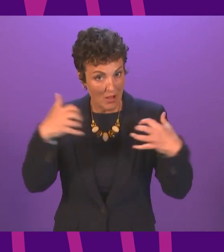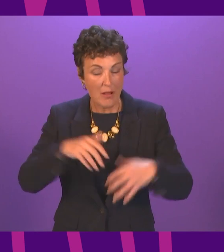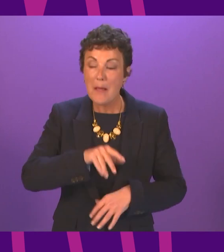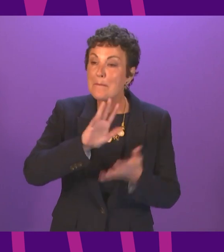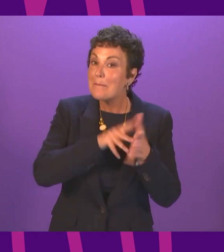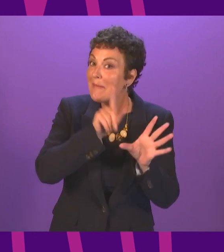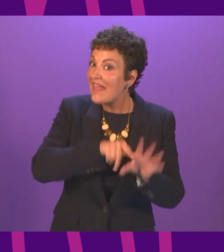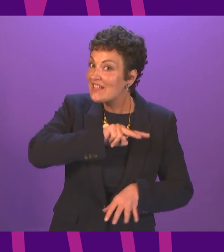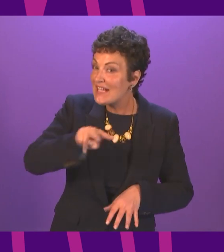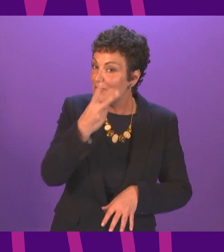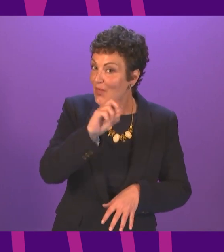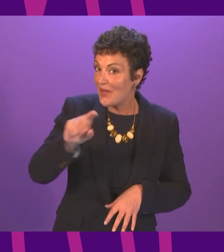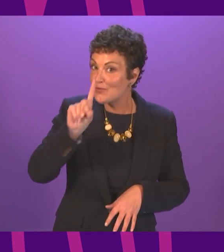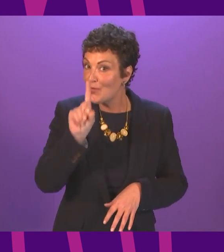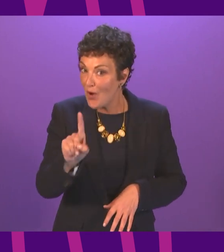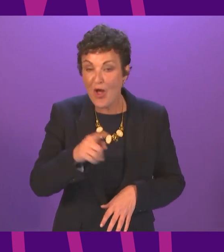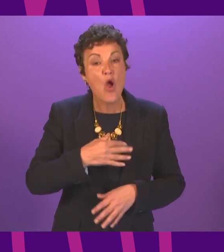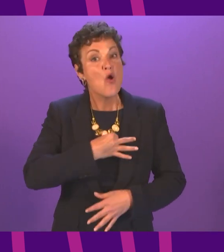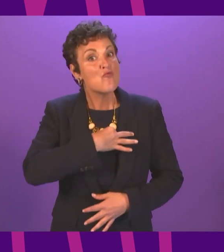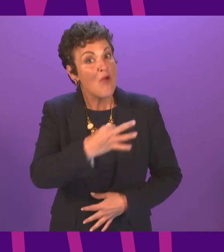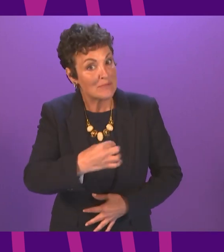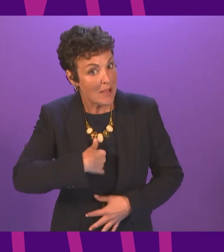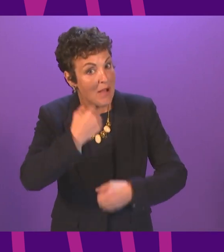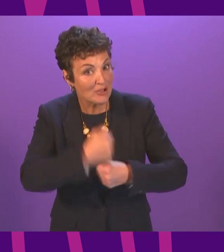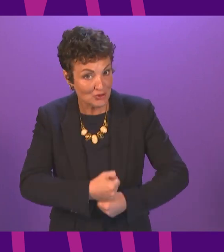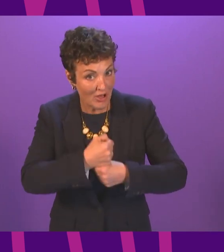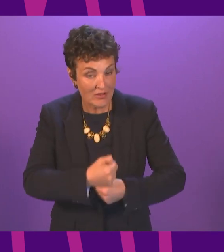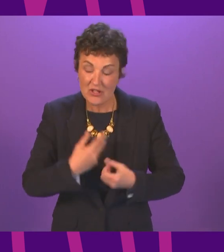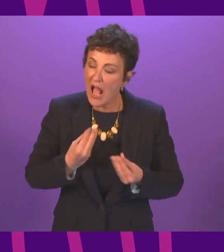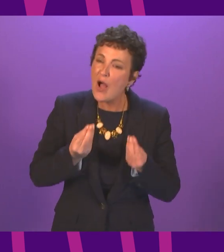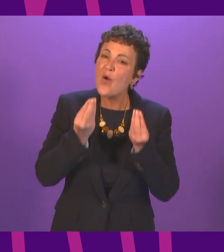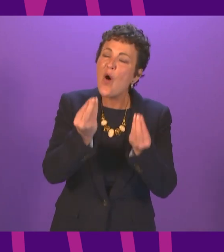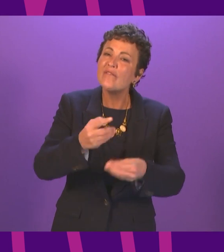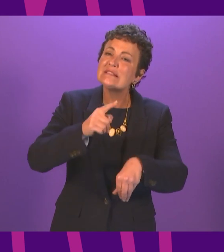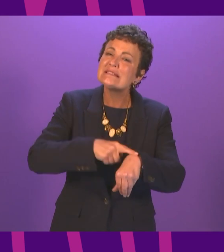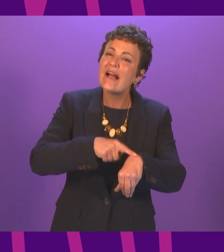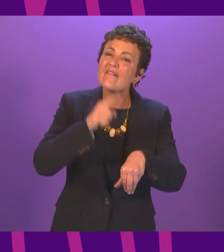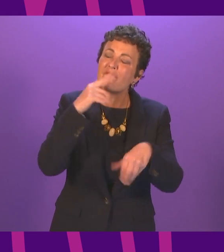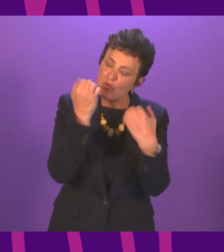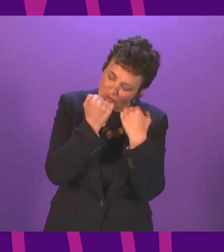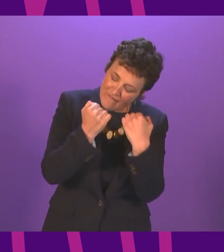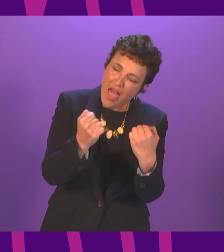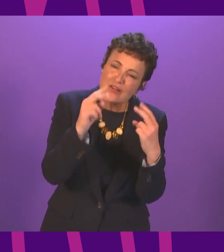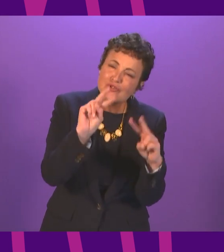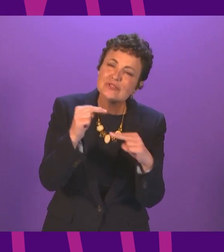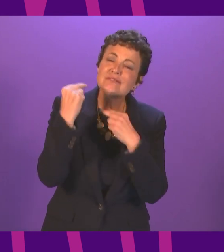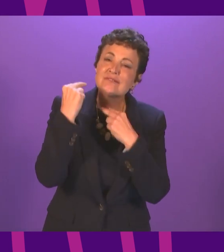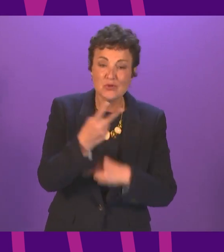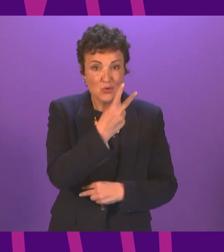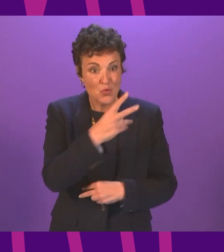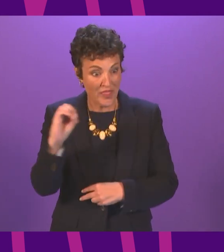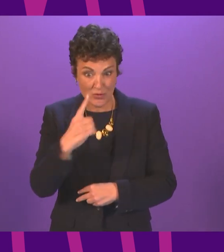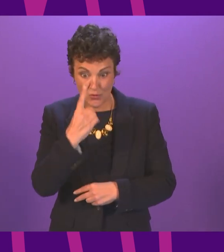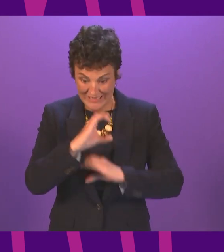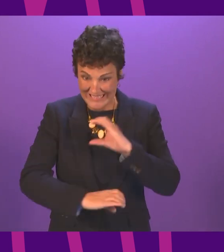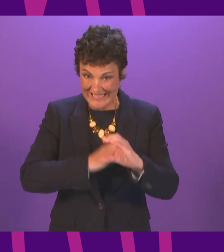2nd 2001 representing my church I offered time for reflection the 2001 census had